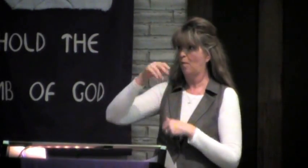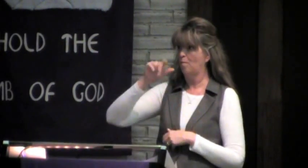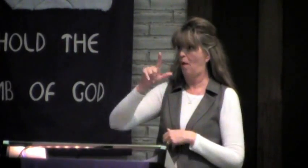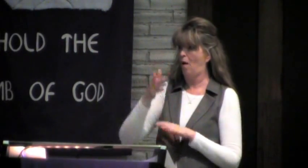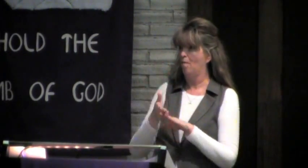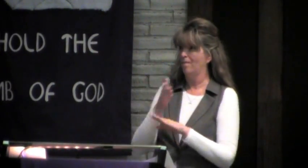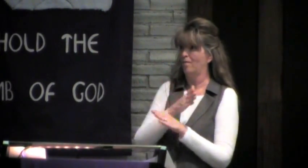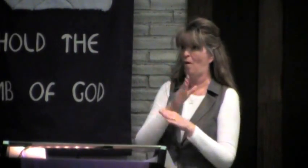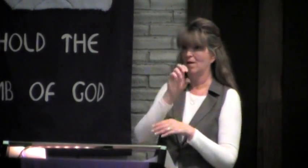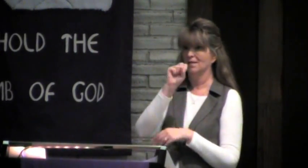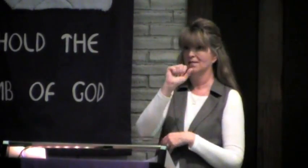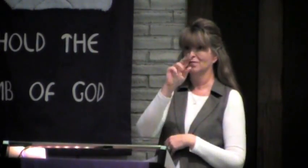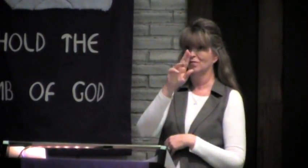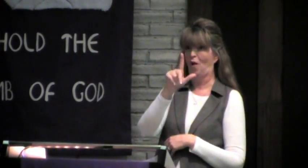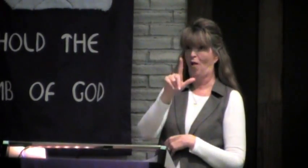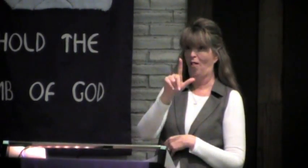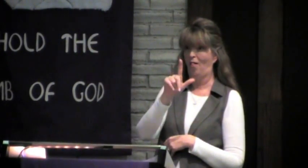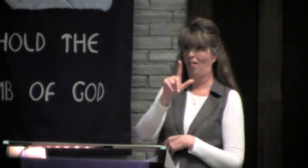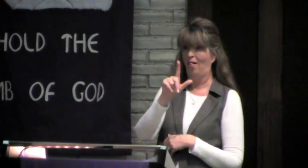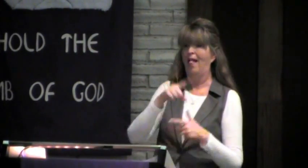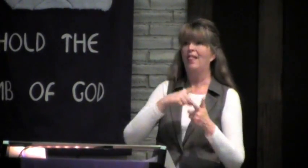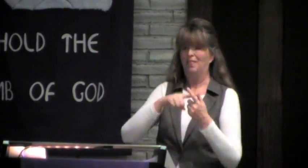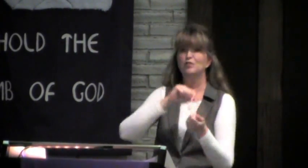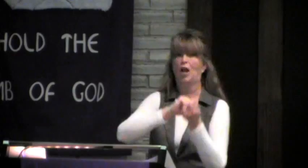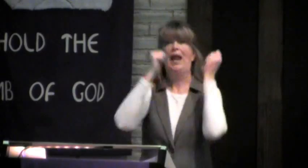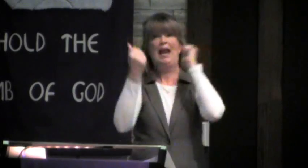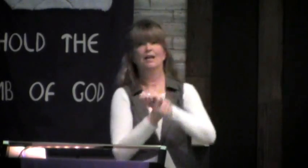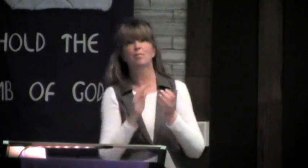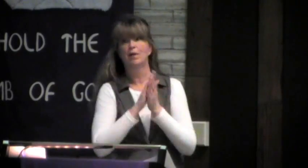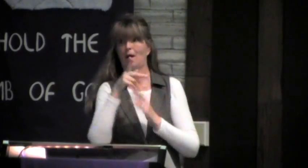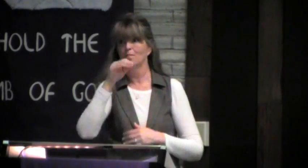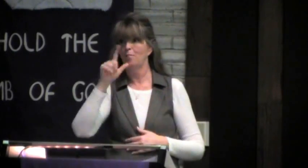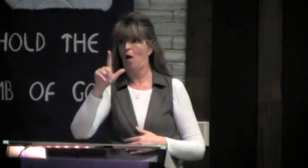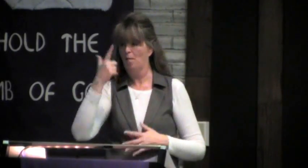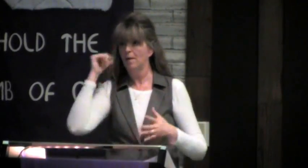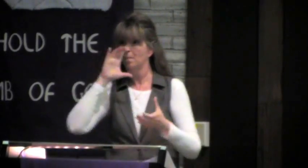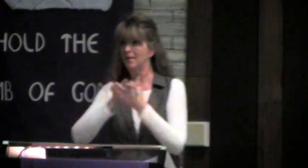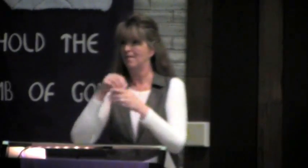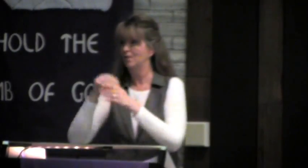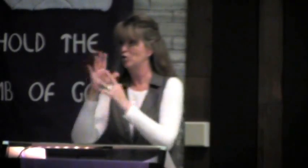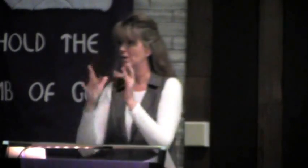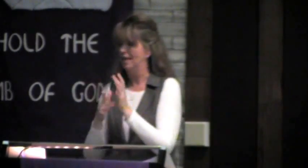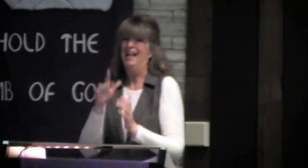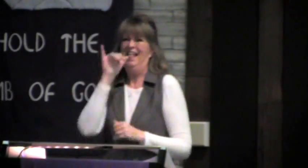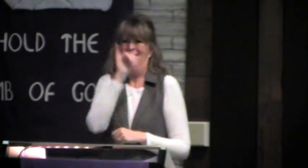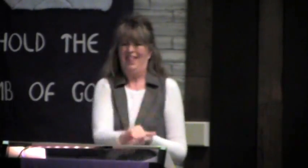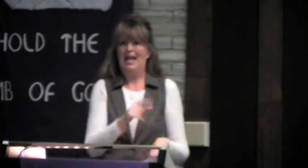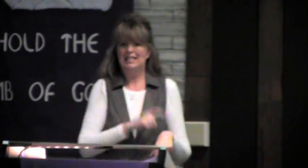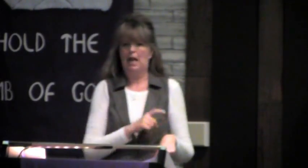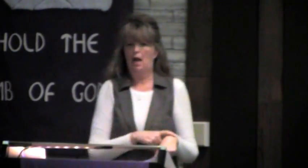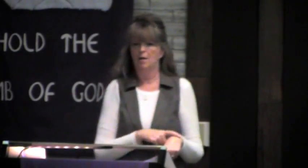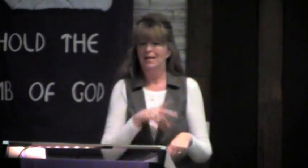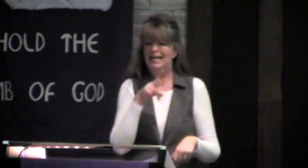And he was remembering, he was being vague about the time. Because you should remember when Paul, he used to be Saul.